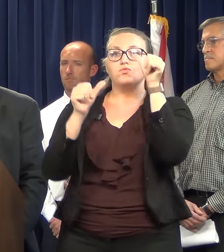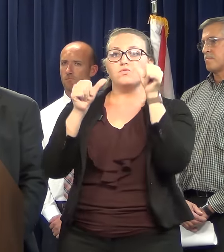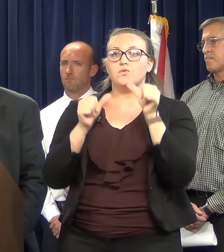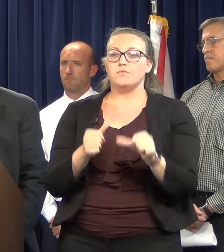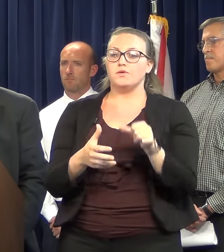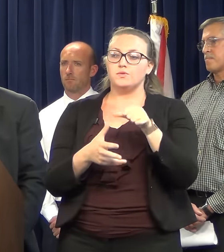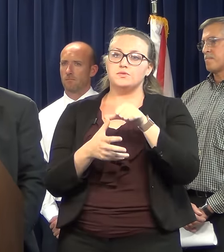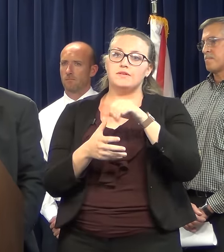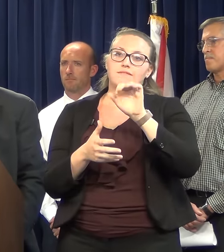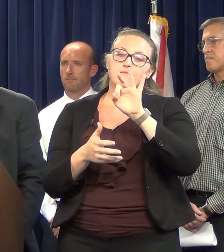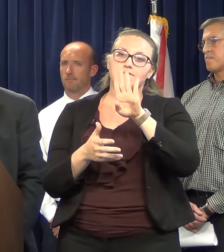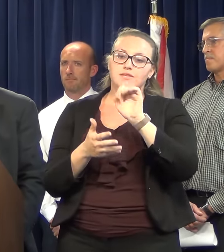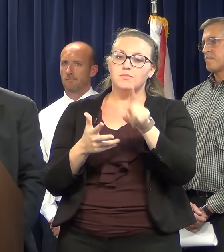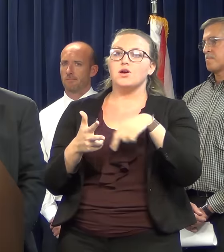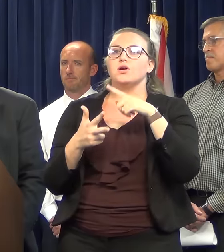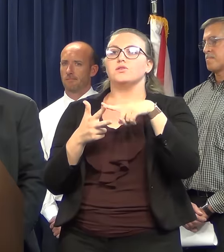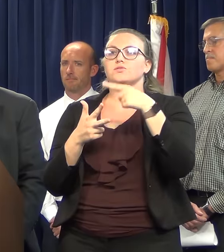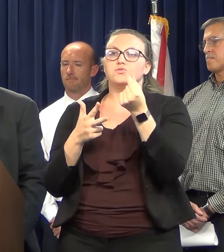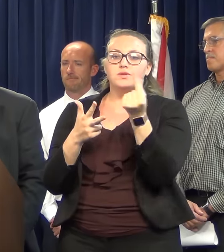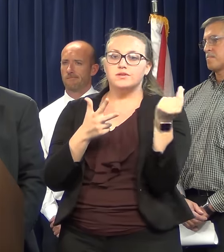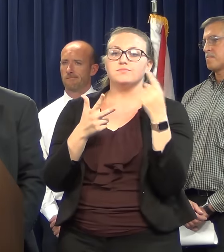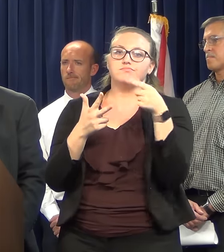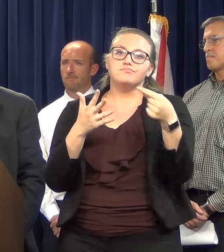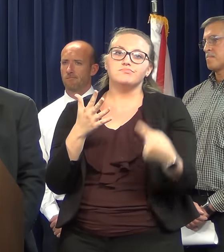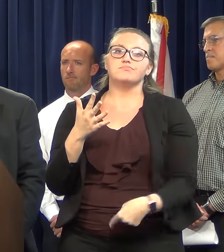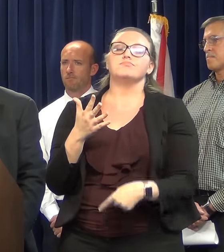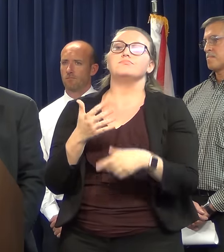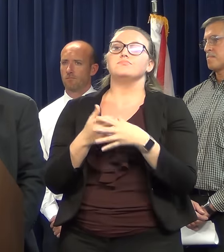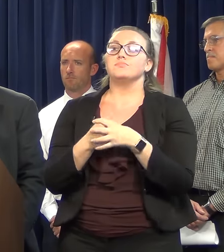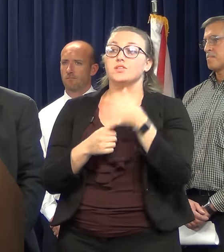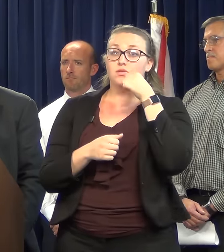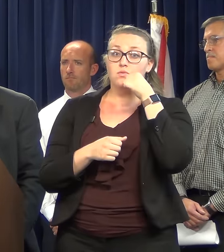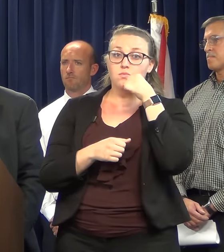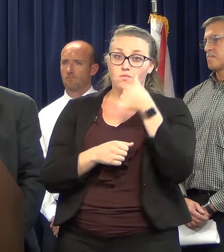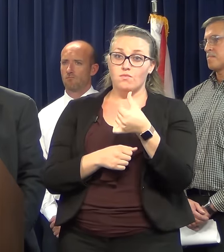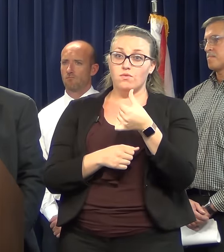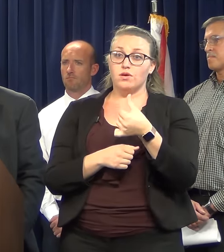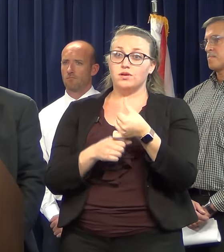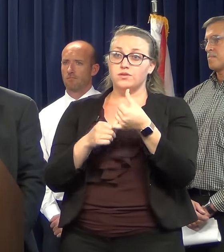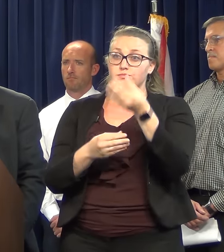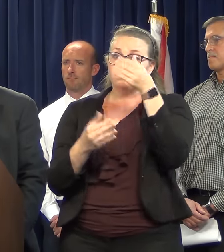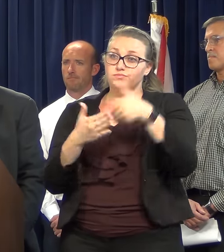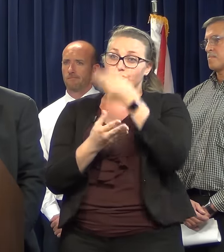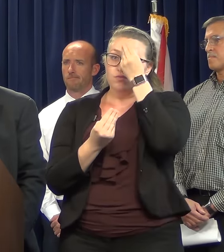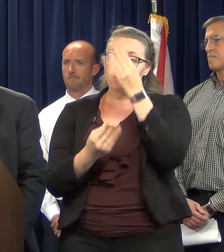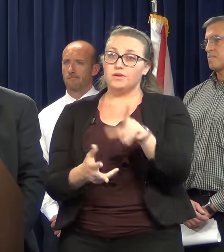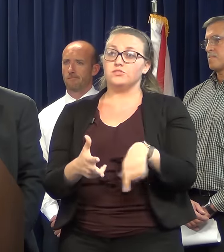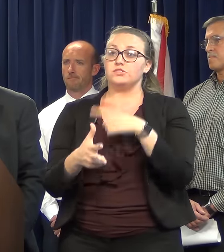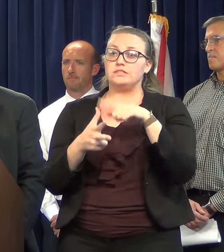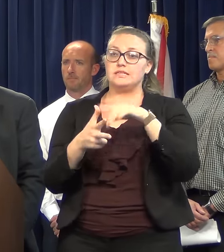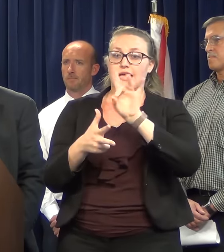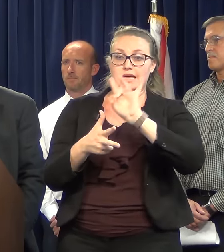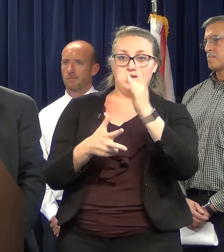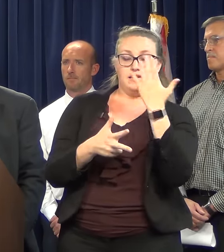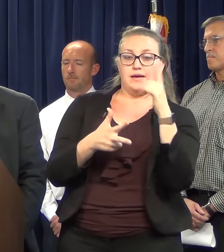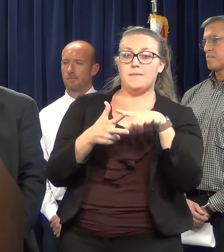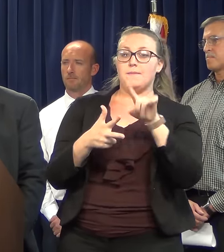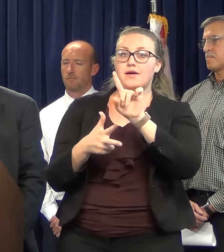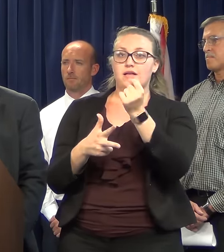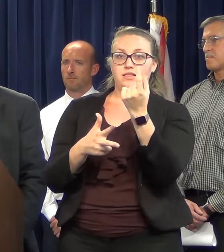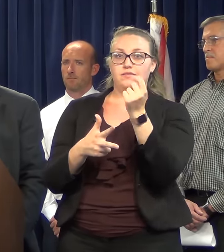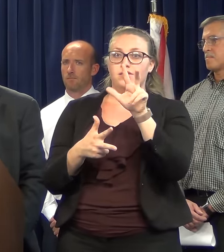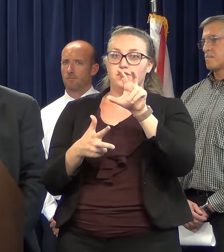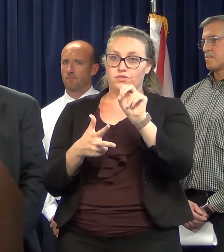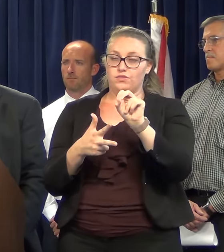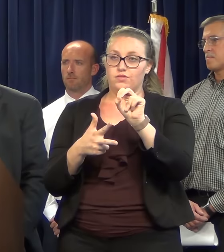web, and 630 City. Tomorrow's briefings are scheduled for 8.30 a.m., 11.30 a.m., 2.30 p.m., and